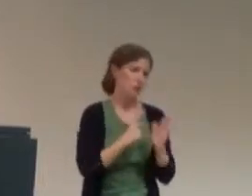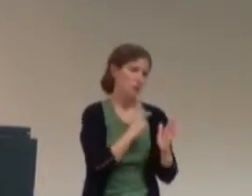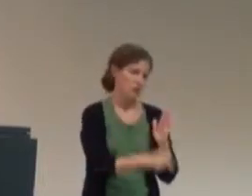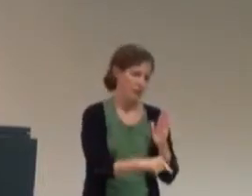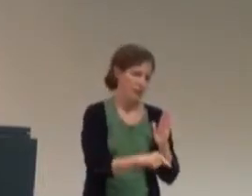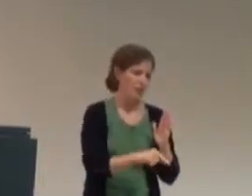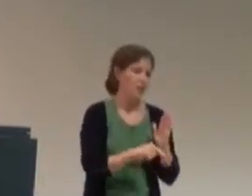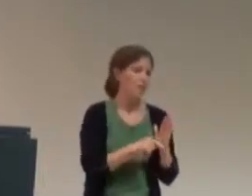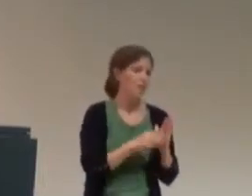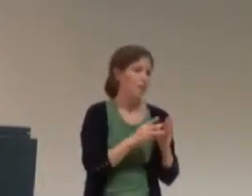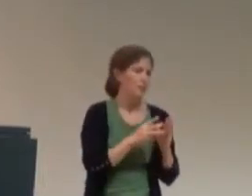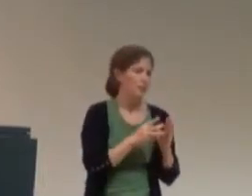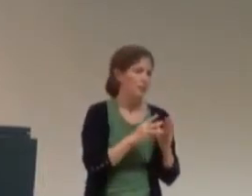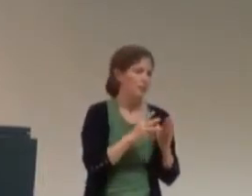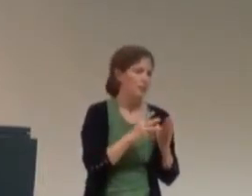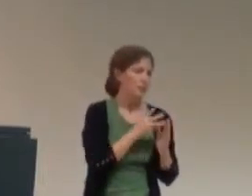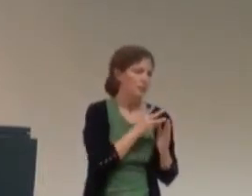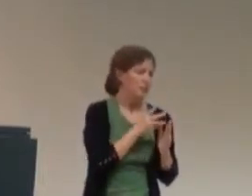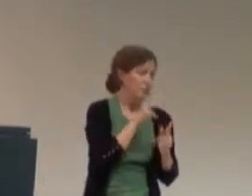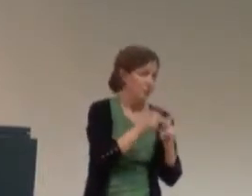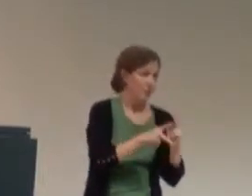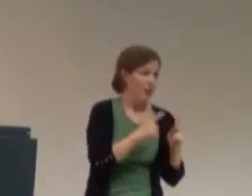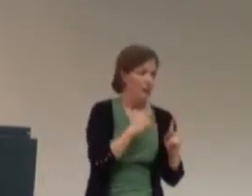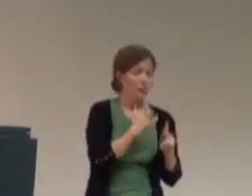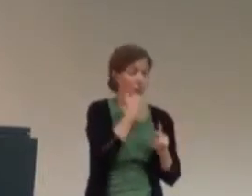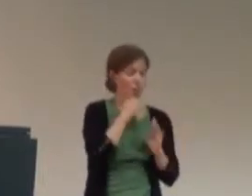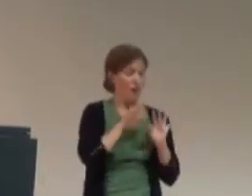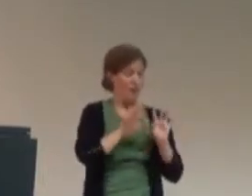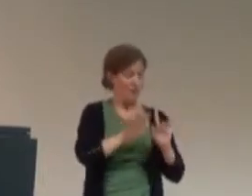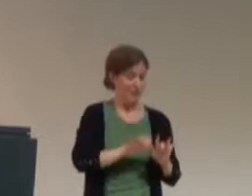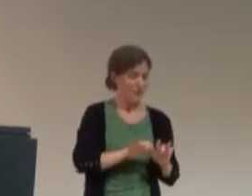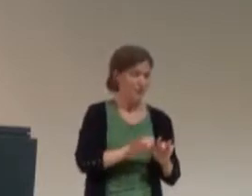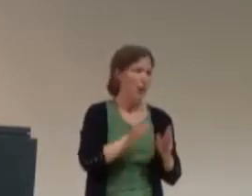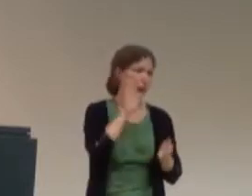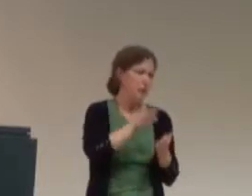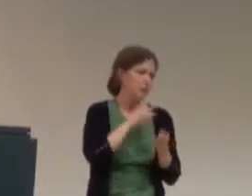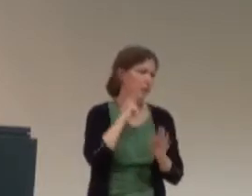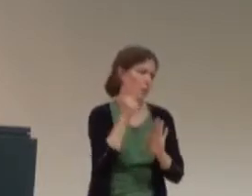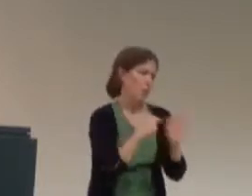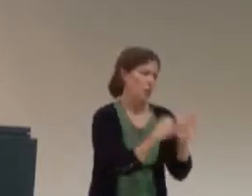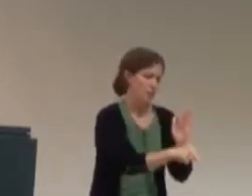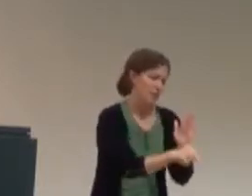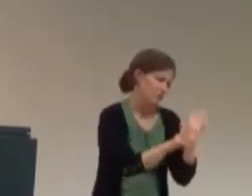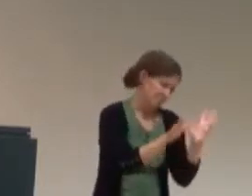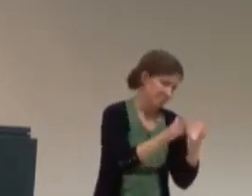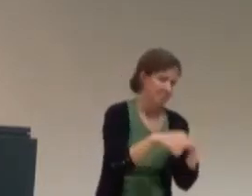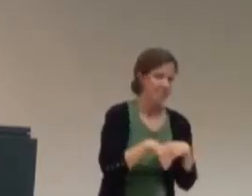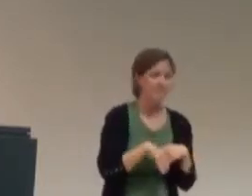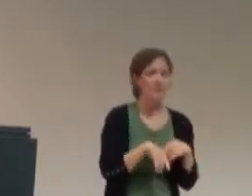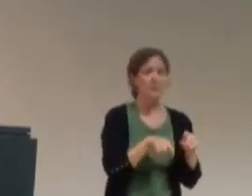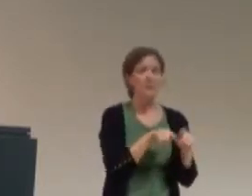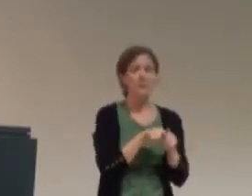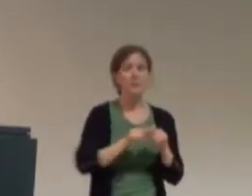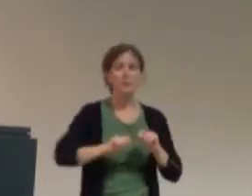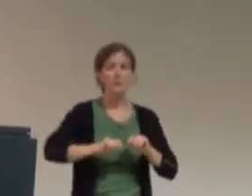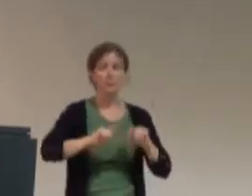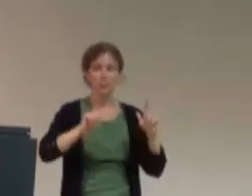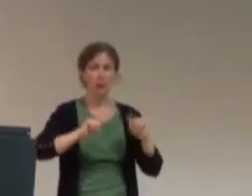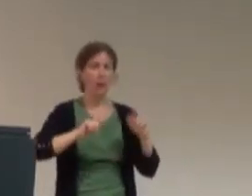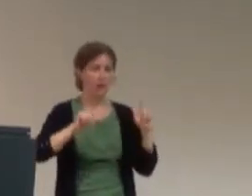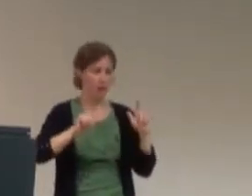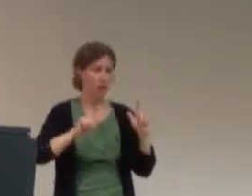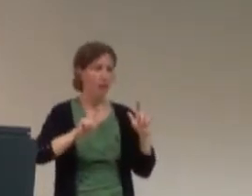Um, fewer people are gonna nail you to the wall if you get something wrong. Um, and also, it allows your other blog authors